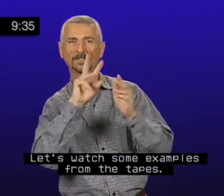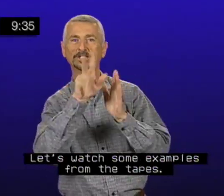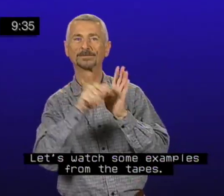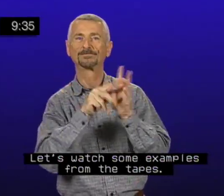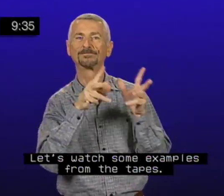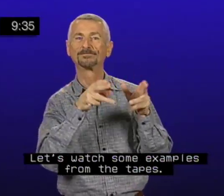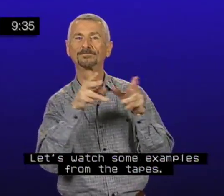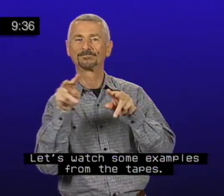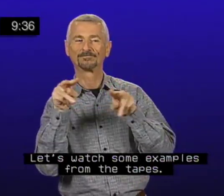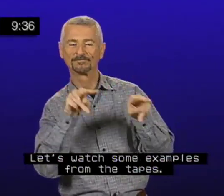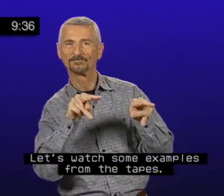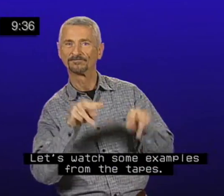examples from the tapes.